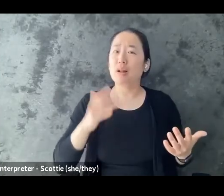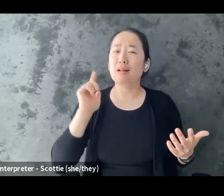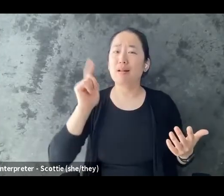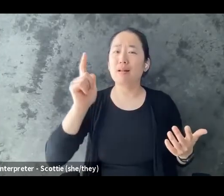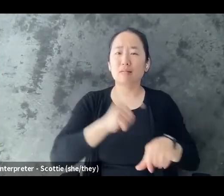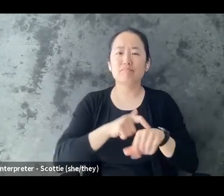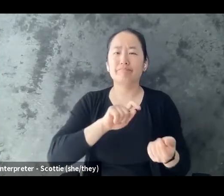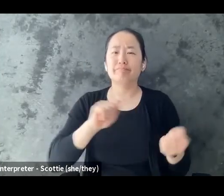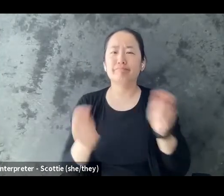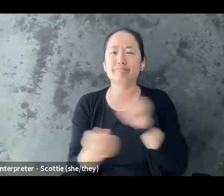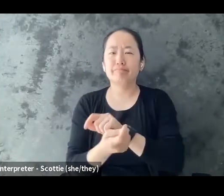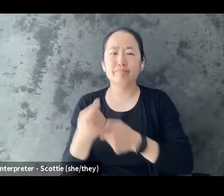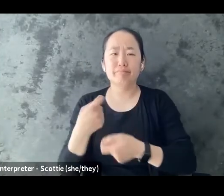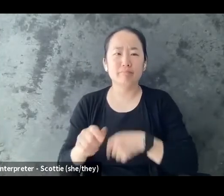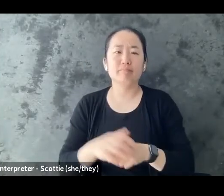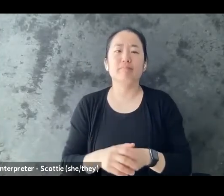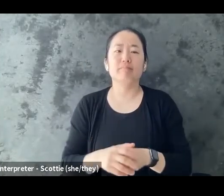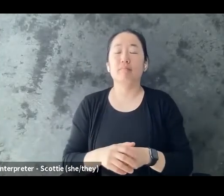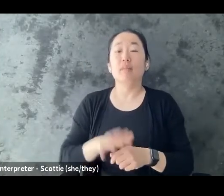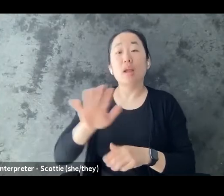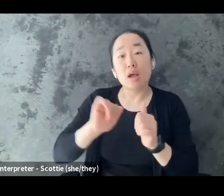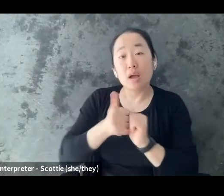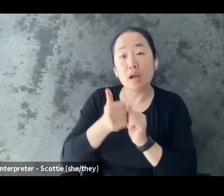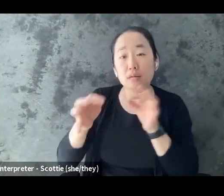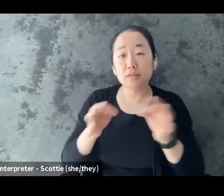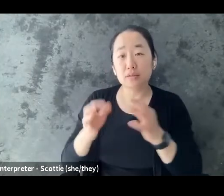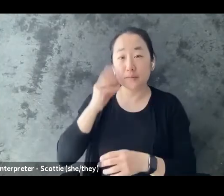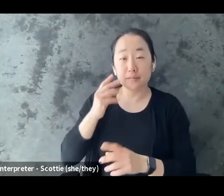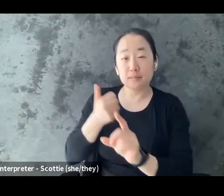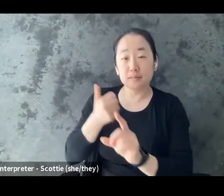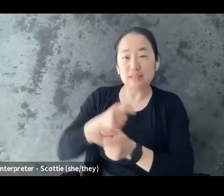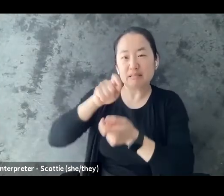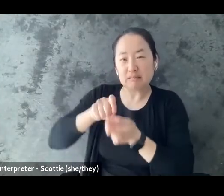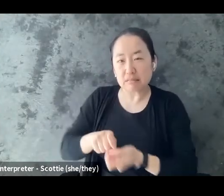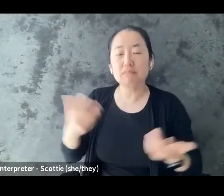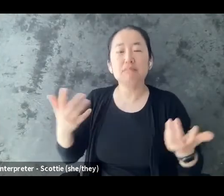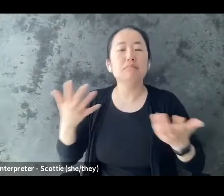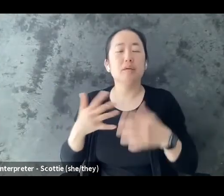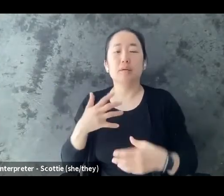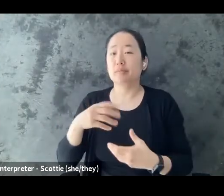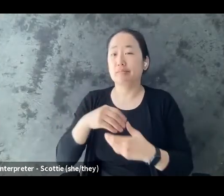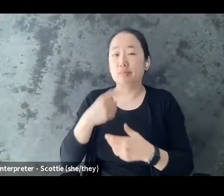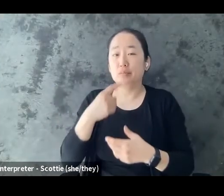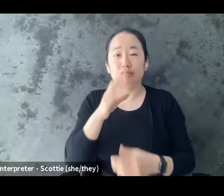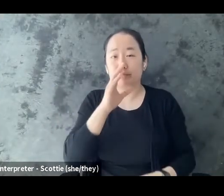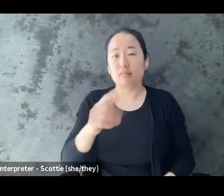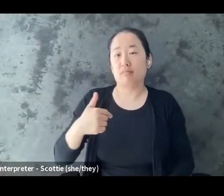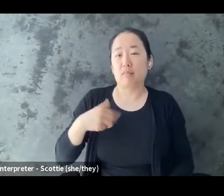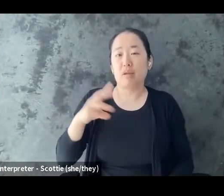share in the way you describe your experiences, maybe you say, I was raped. Maybe that's really hard to say. Maybe you feel more comfortable